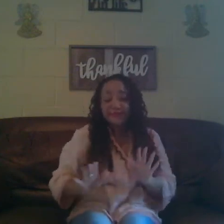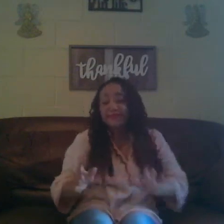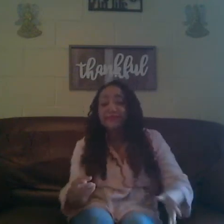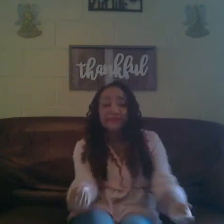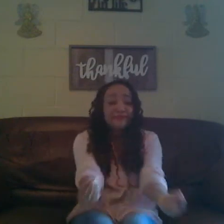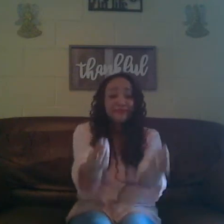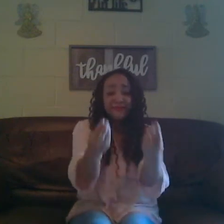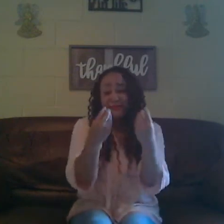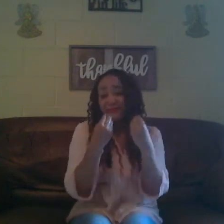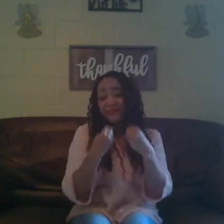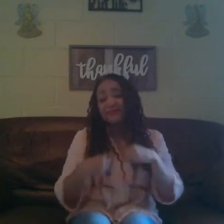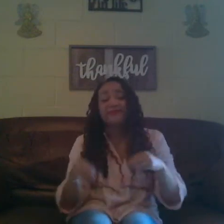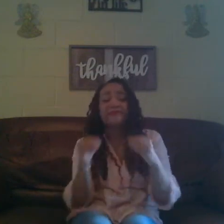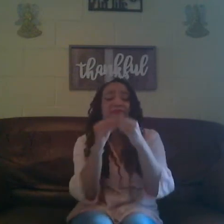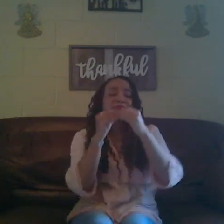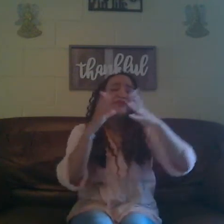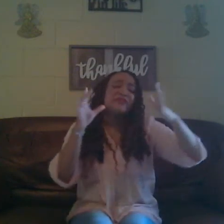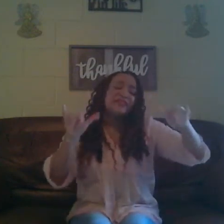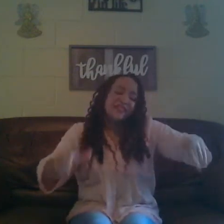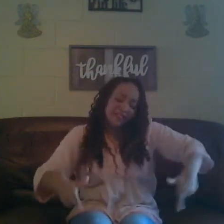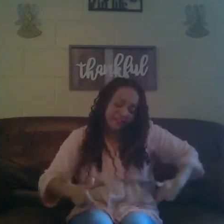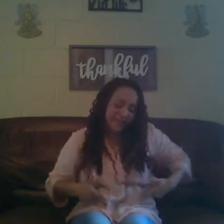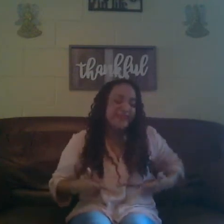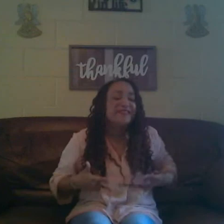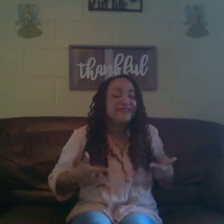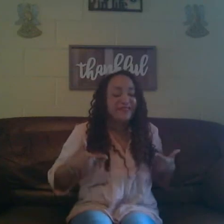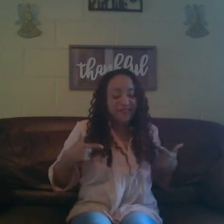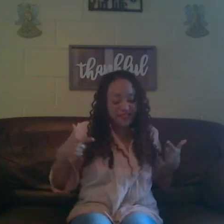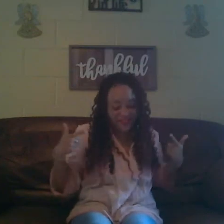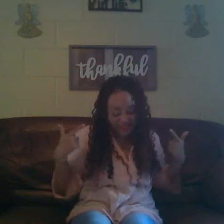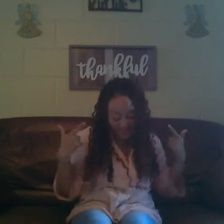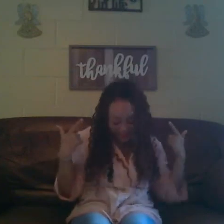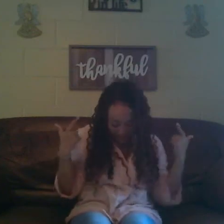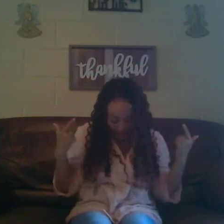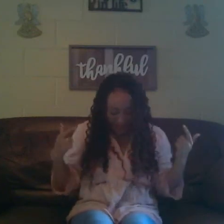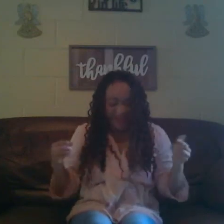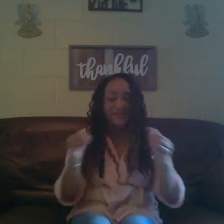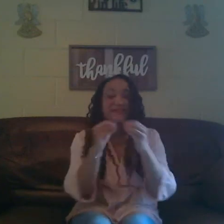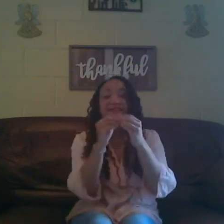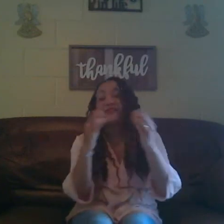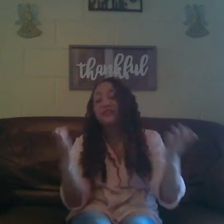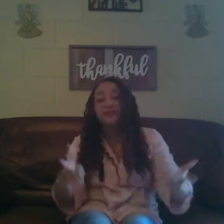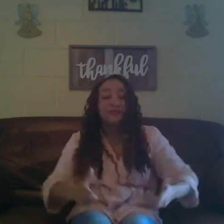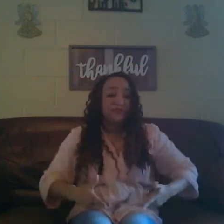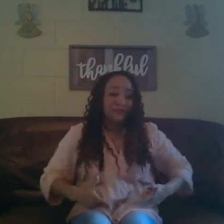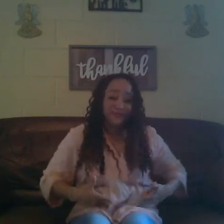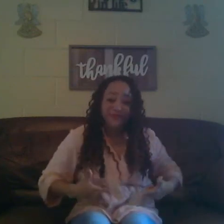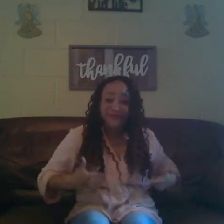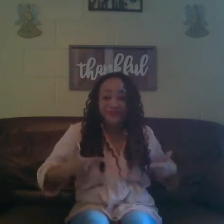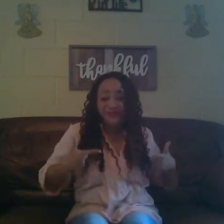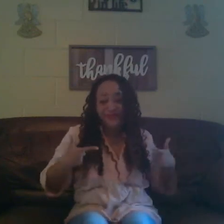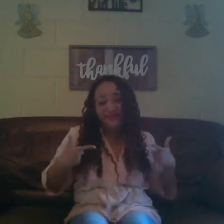You gave me the kiss of life The kiss of life